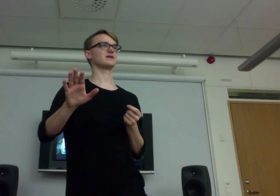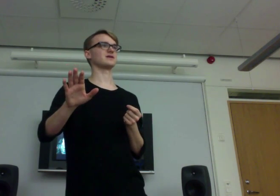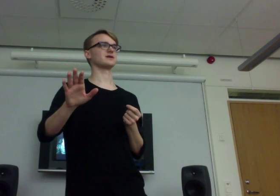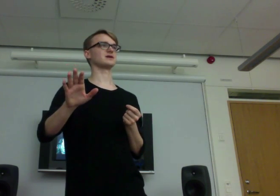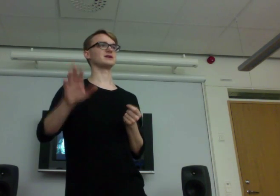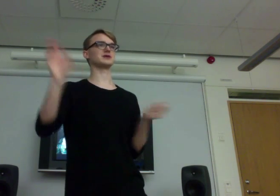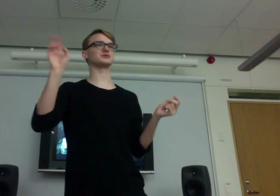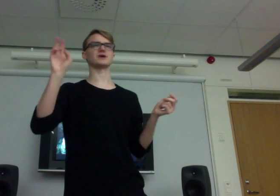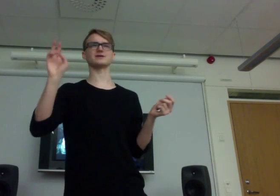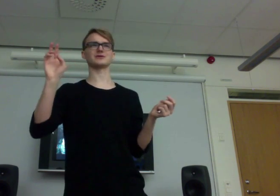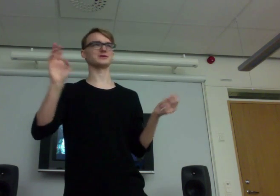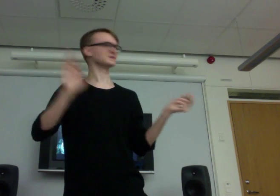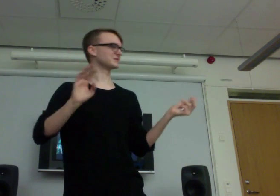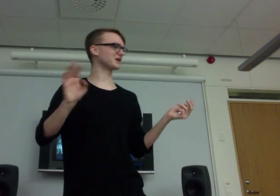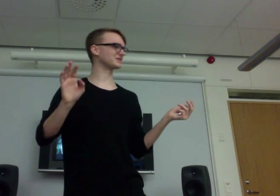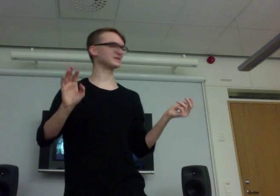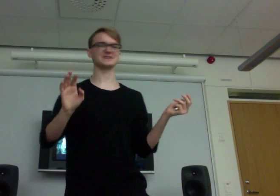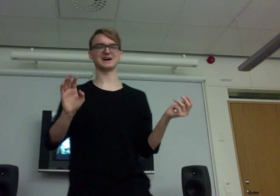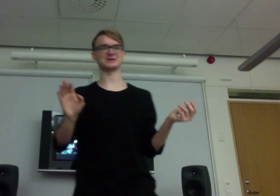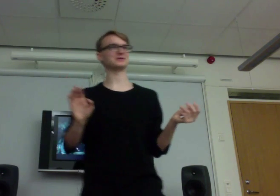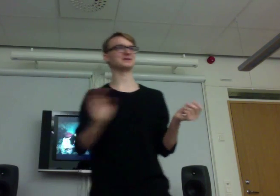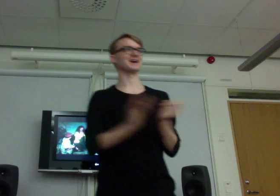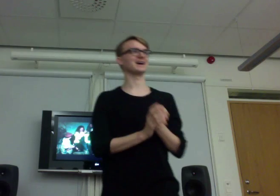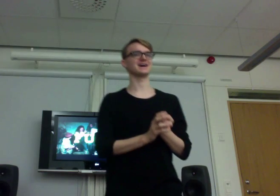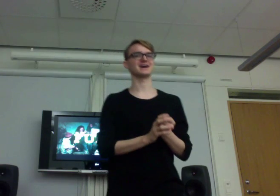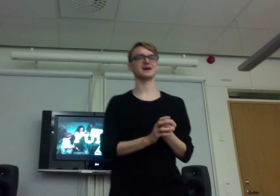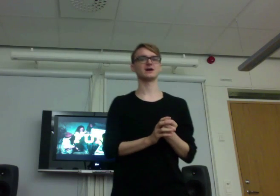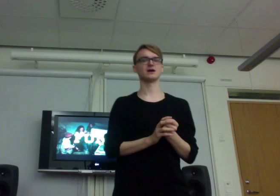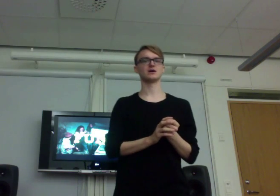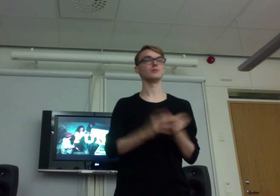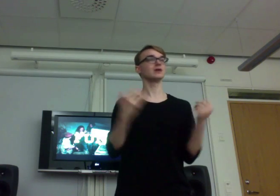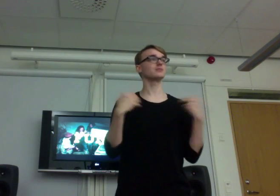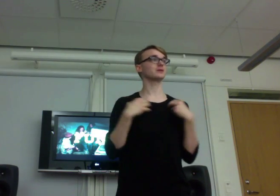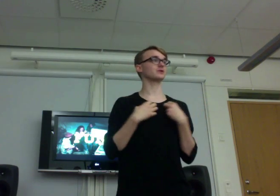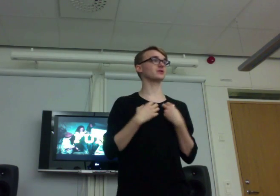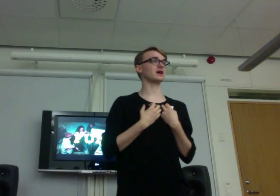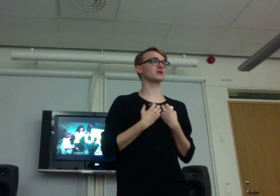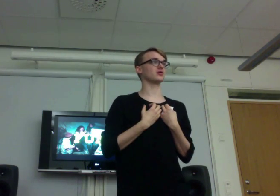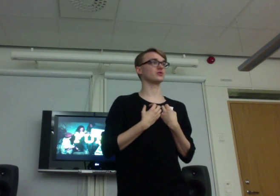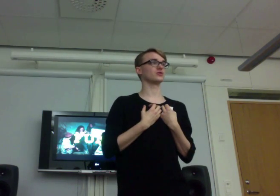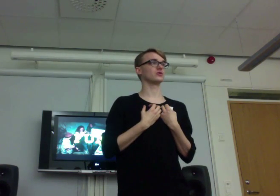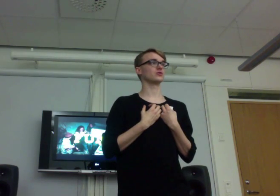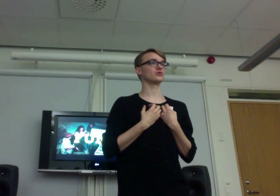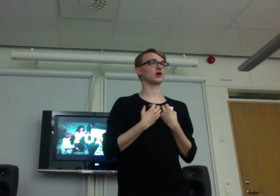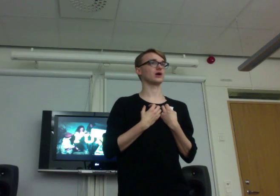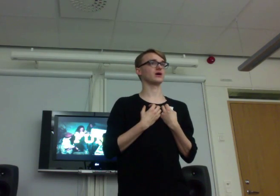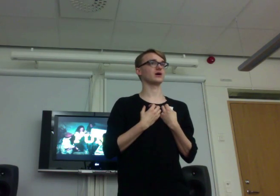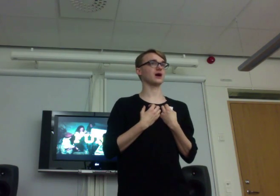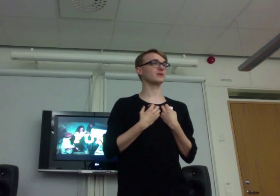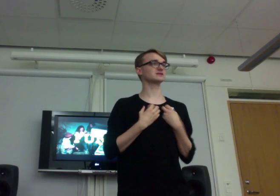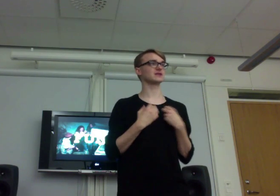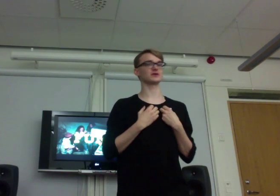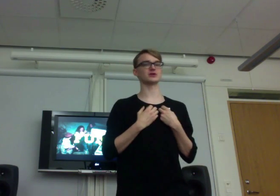In a good way, or in a bad way. I don't know. Many people that I know, and myself included,